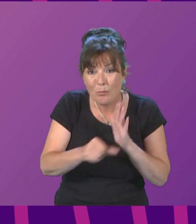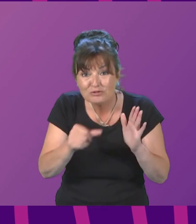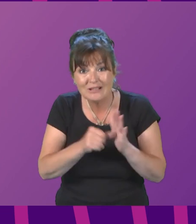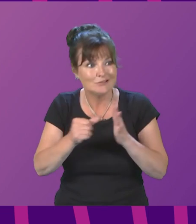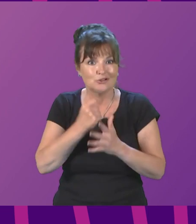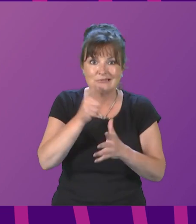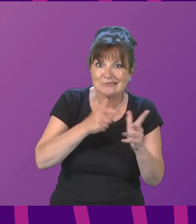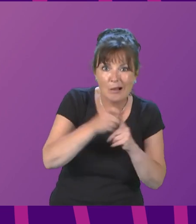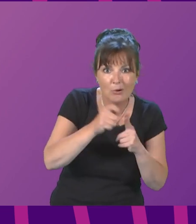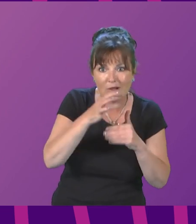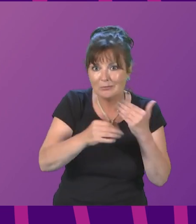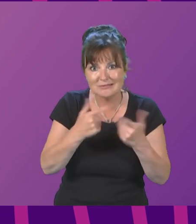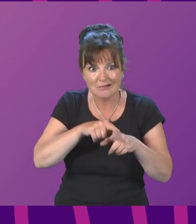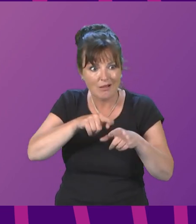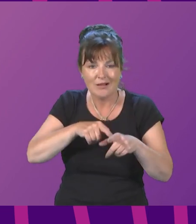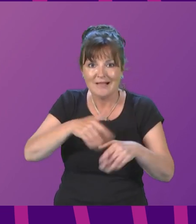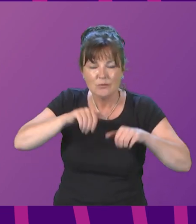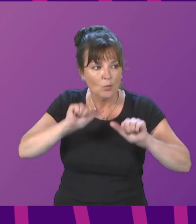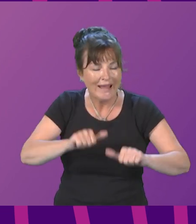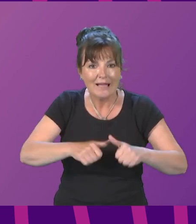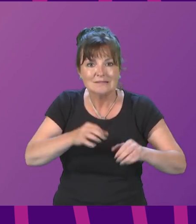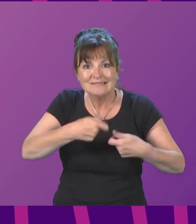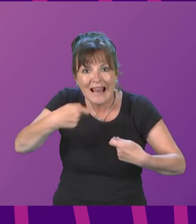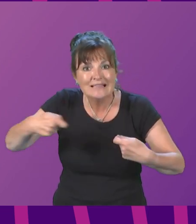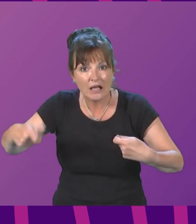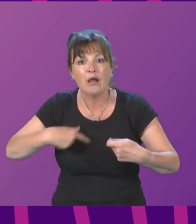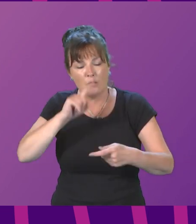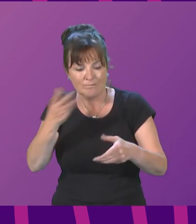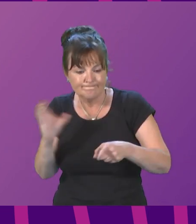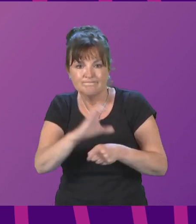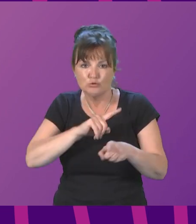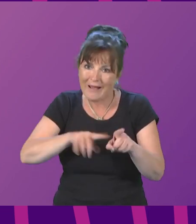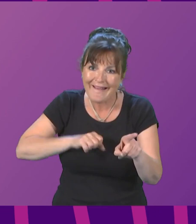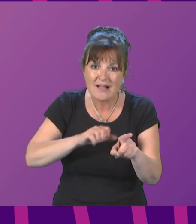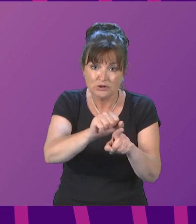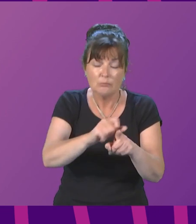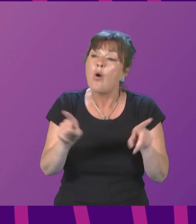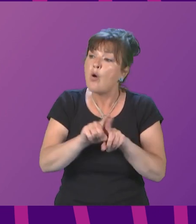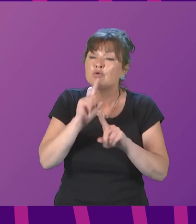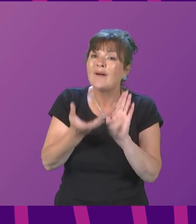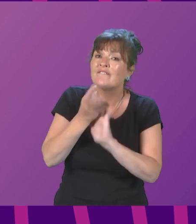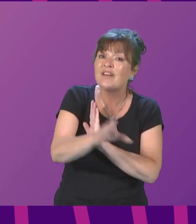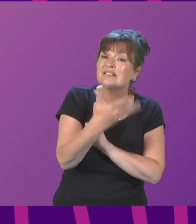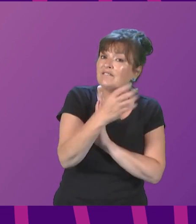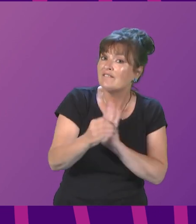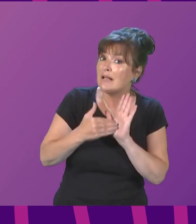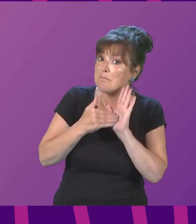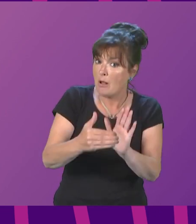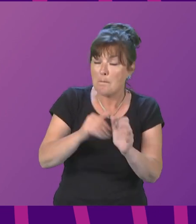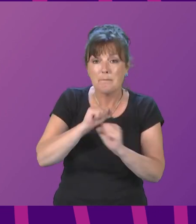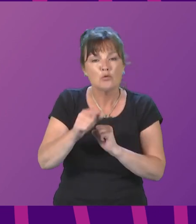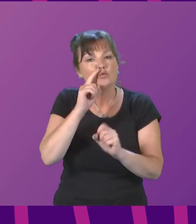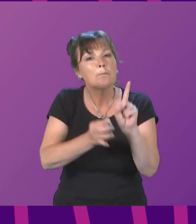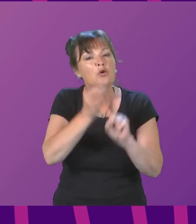of targeted investment over this parliament. We will invest £50 million to help improve accident and